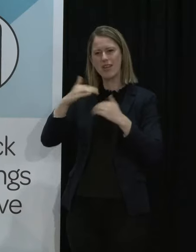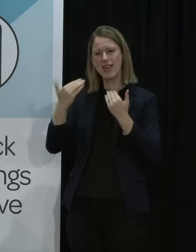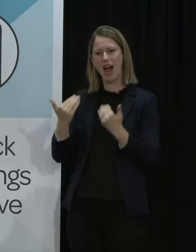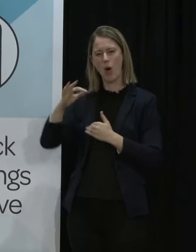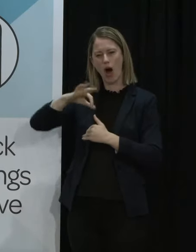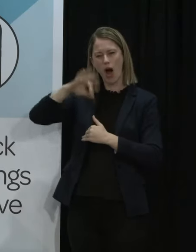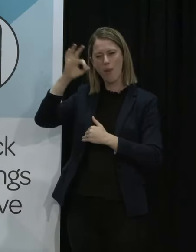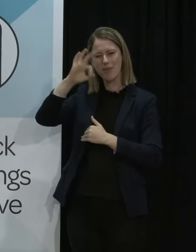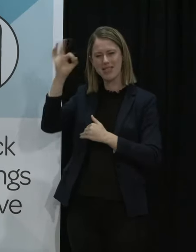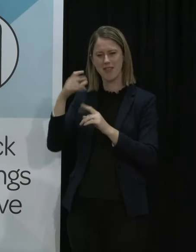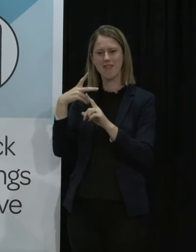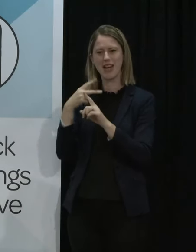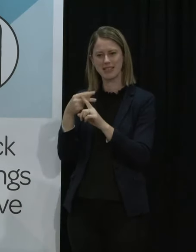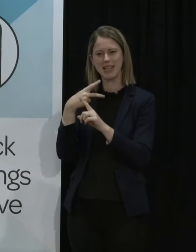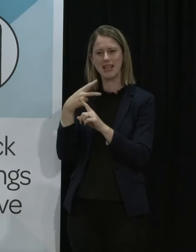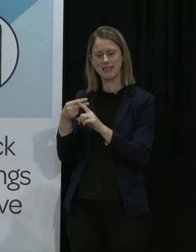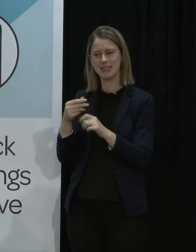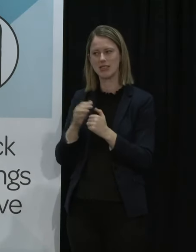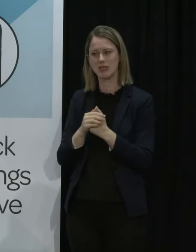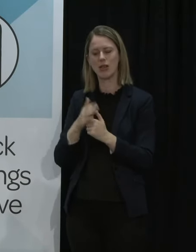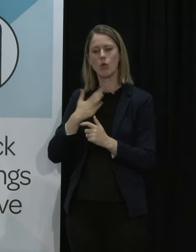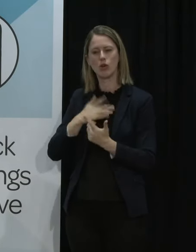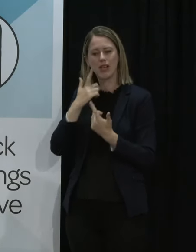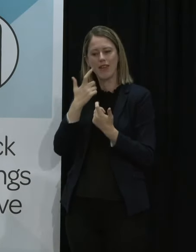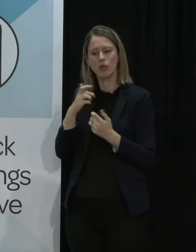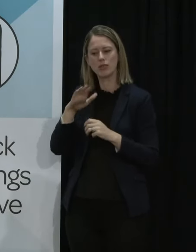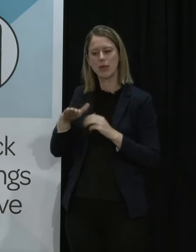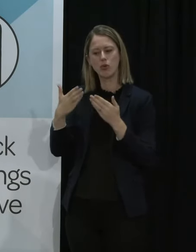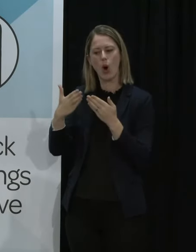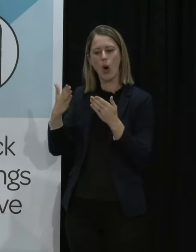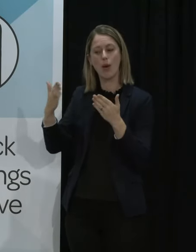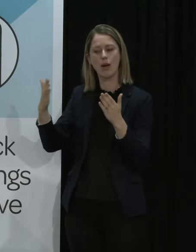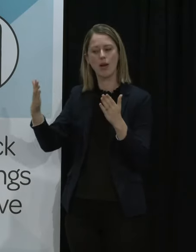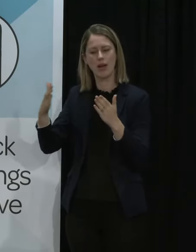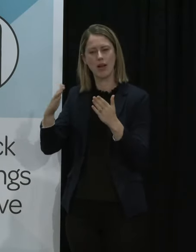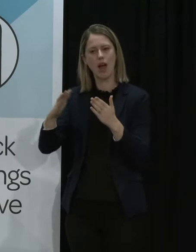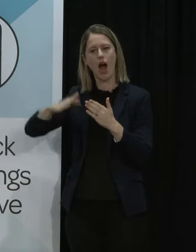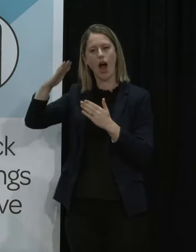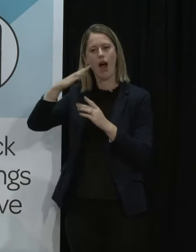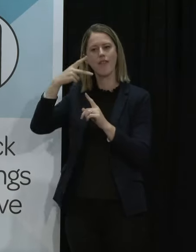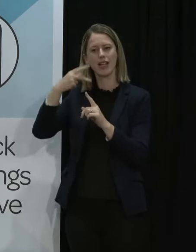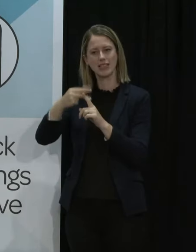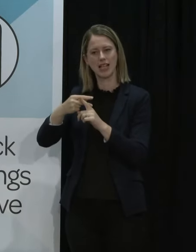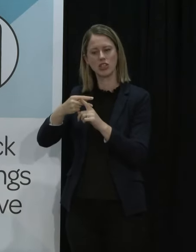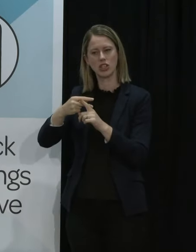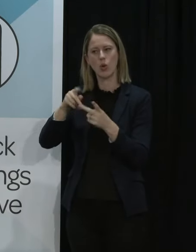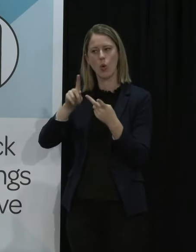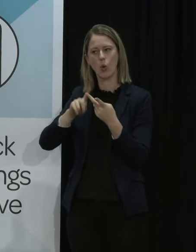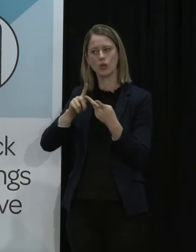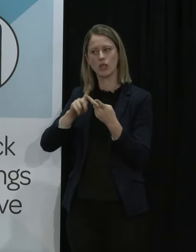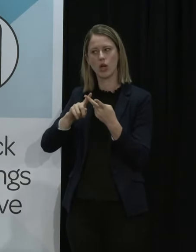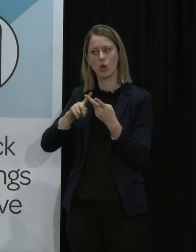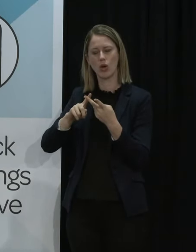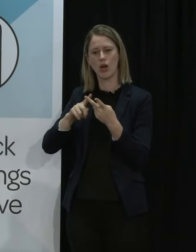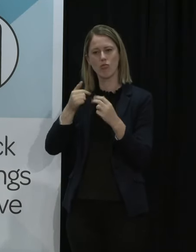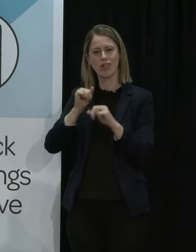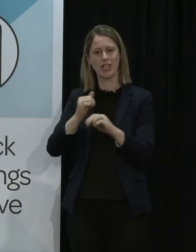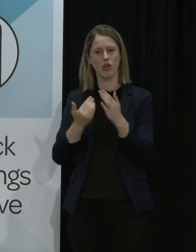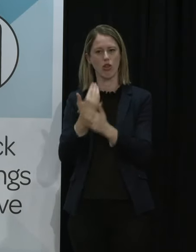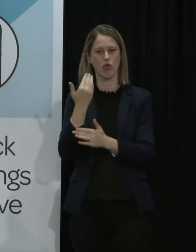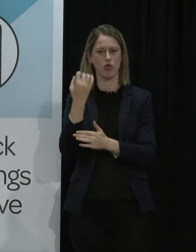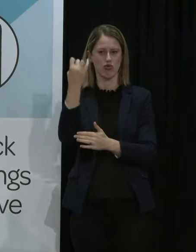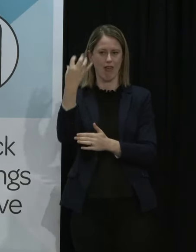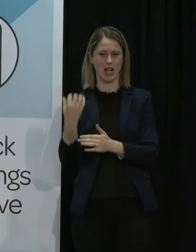we've been very careful to make sure that we ease carefully with high vaccination rates but also with that extra layer of protection through the COVID